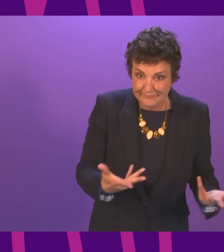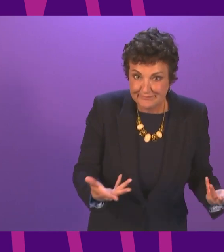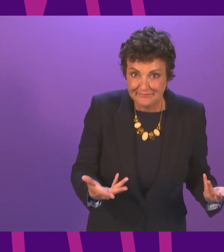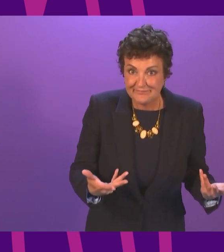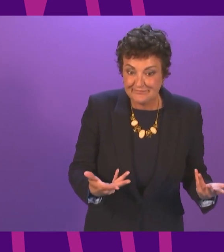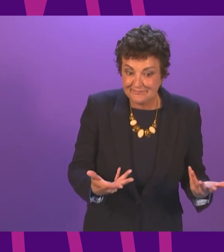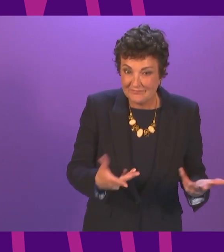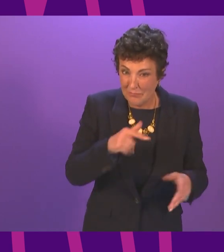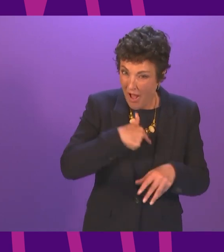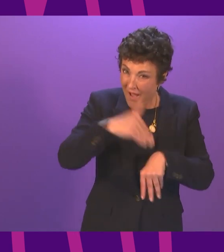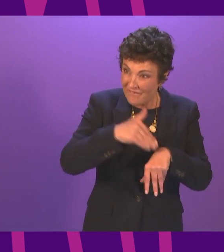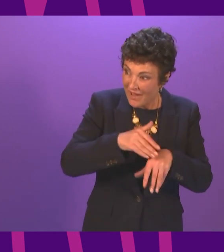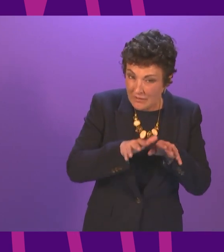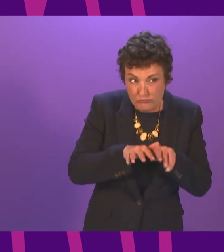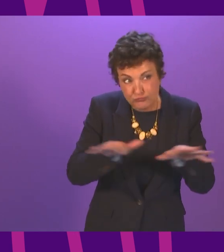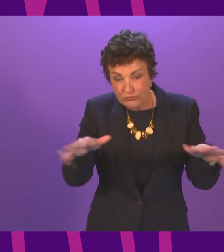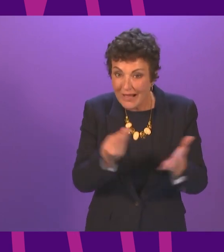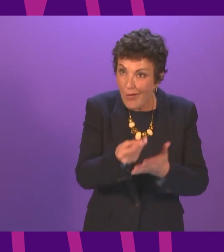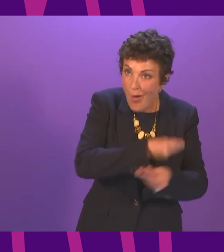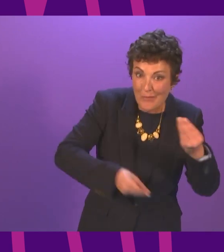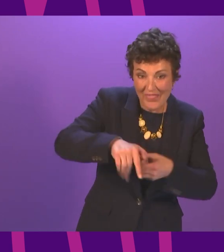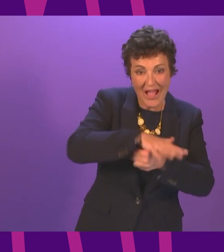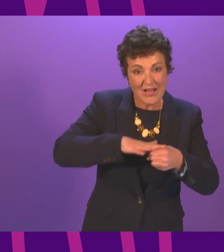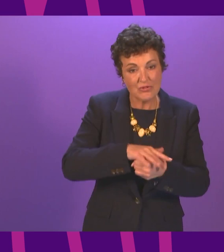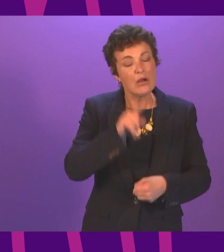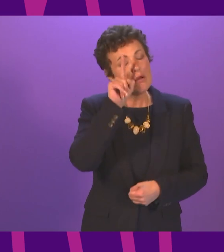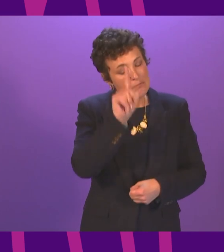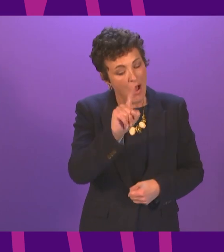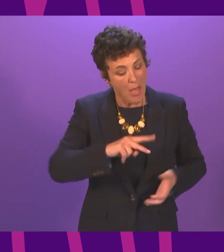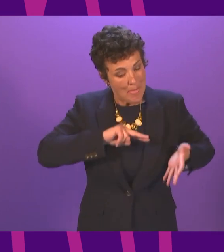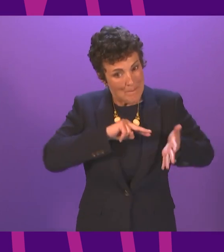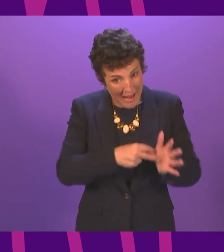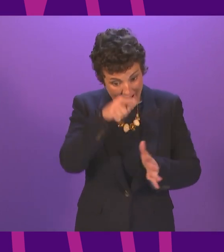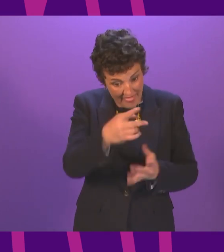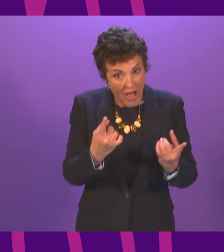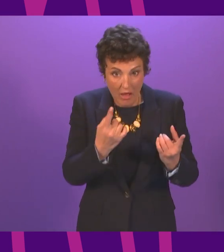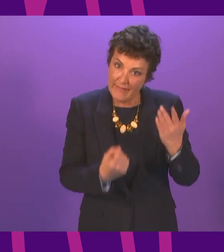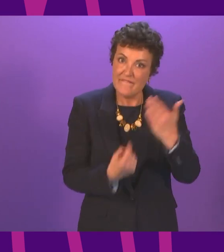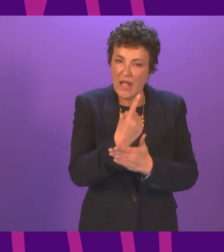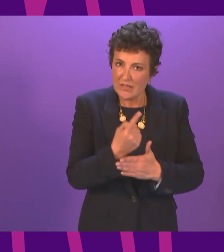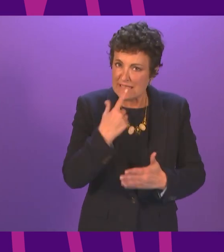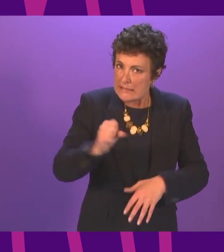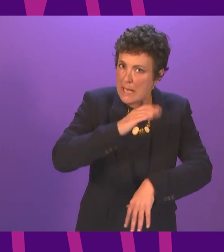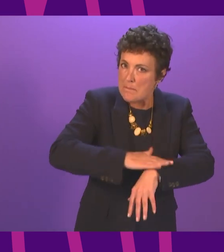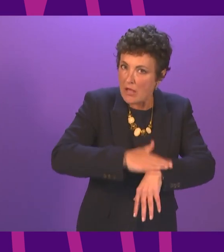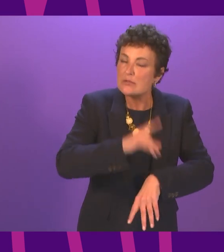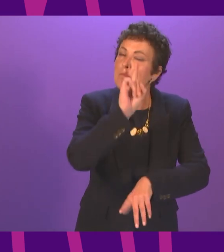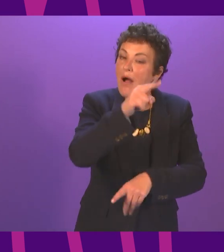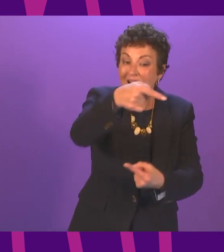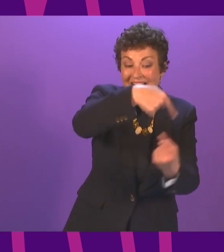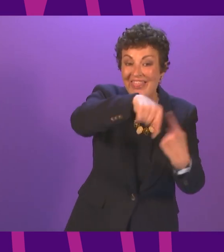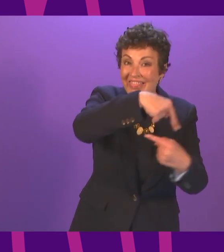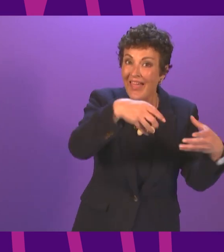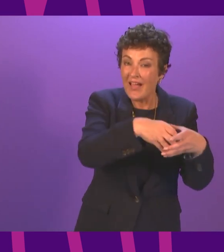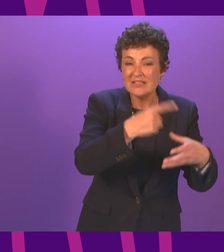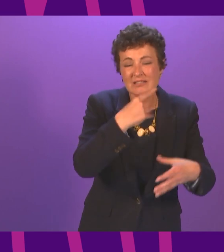effect on the wider economy. The planning of these events takes many months. And what events venues are looking for is